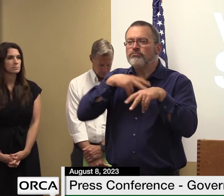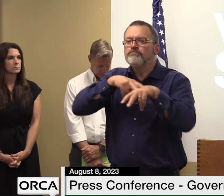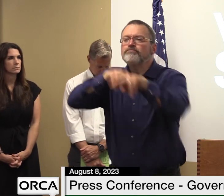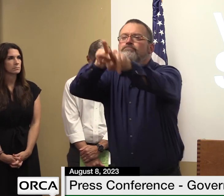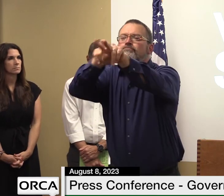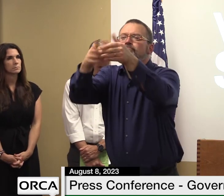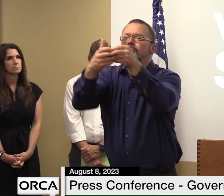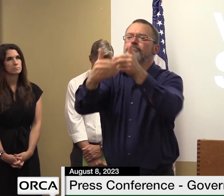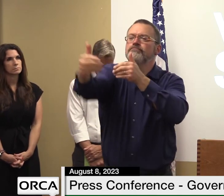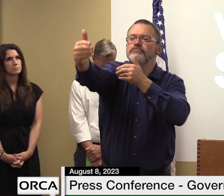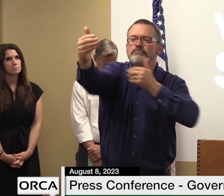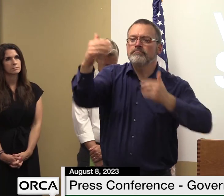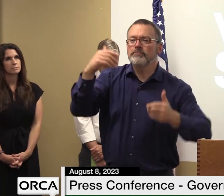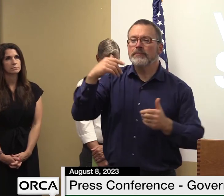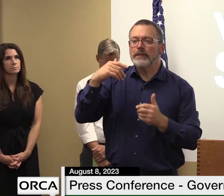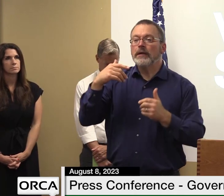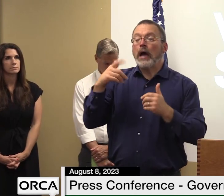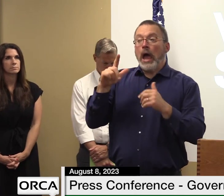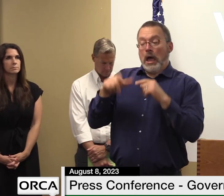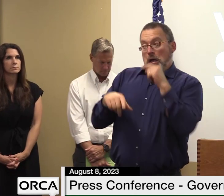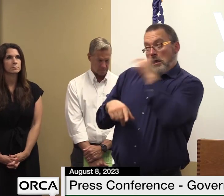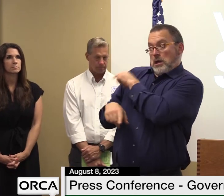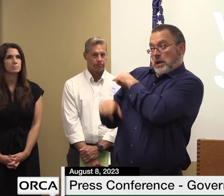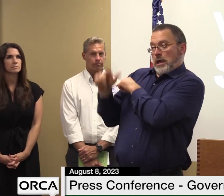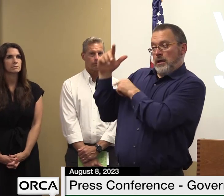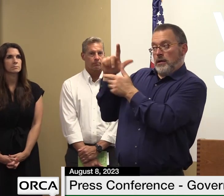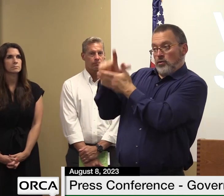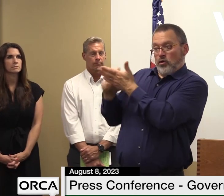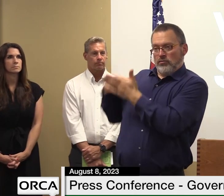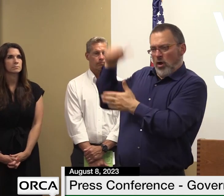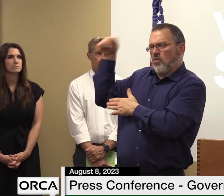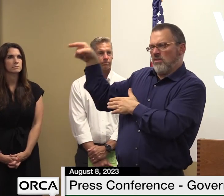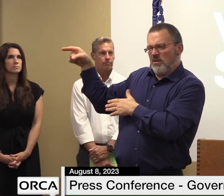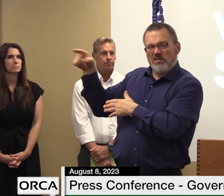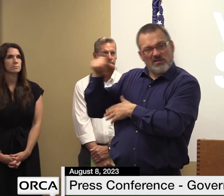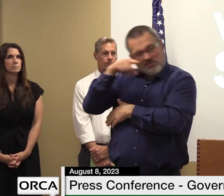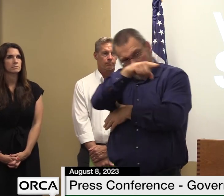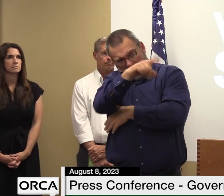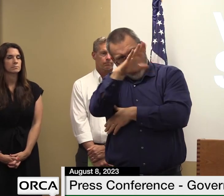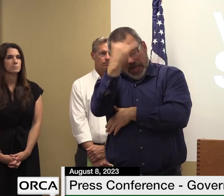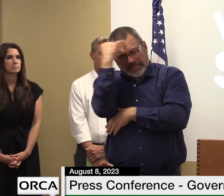returning generals of the world figure out whether we should be involved in a lawsuit or not